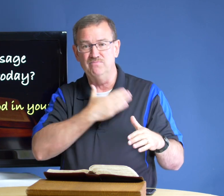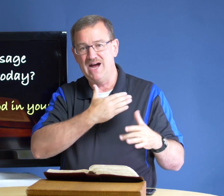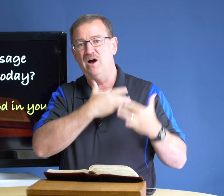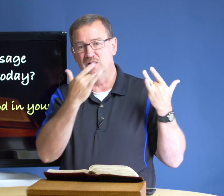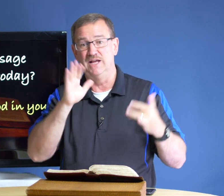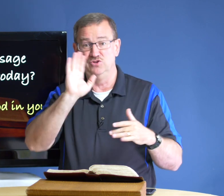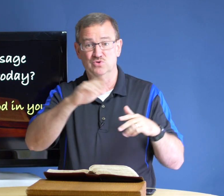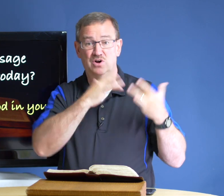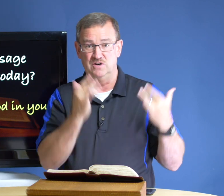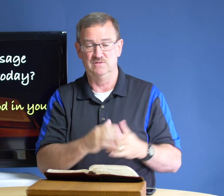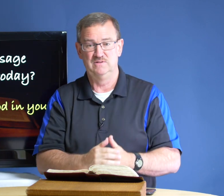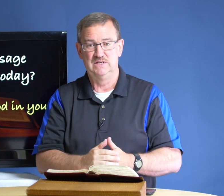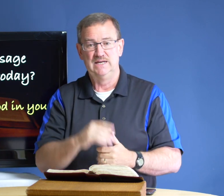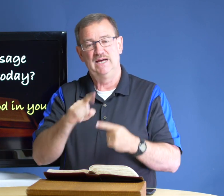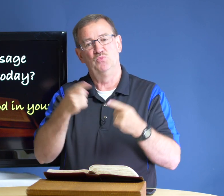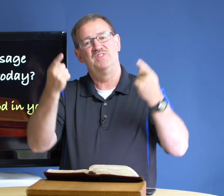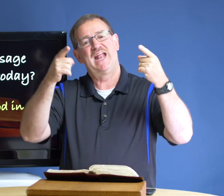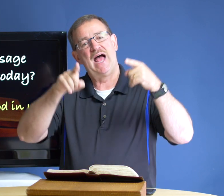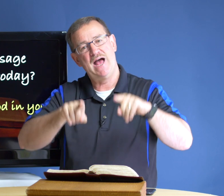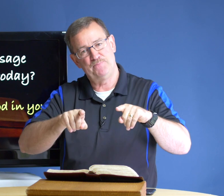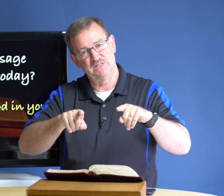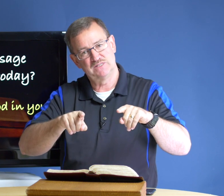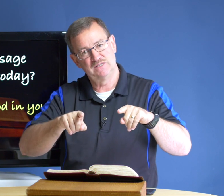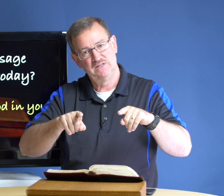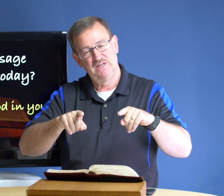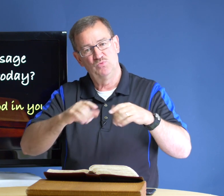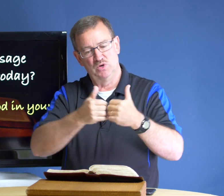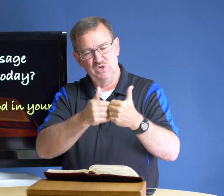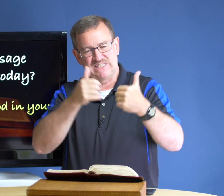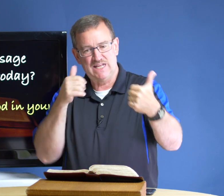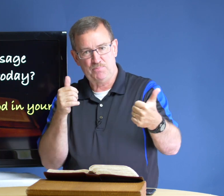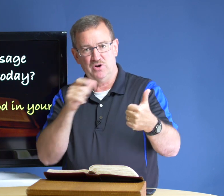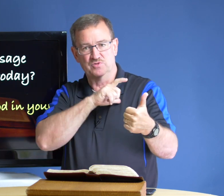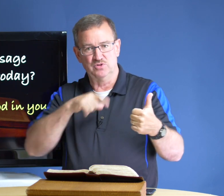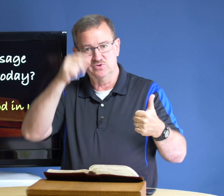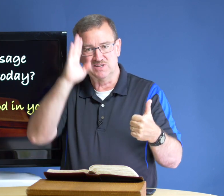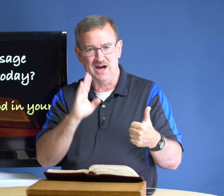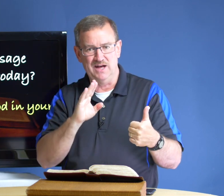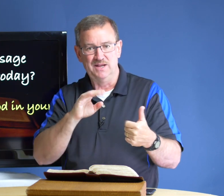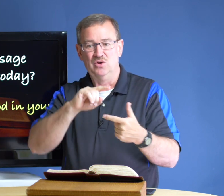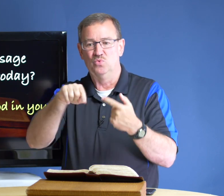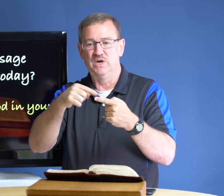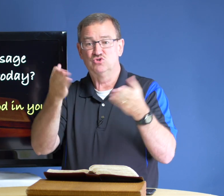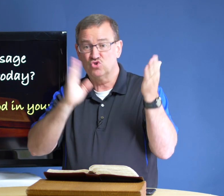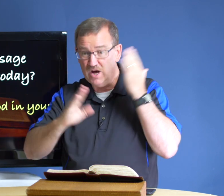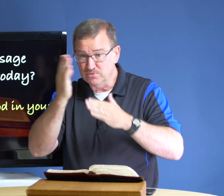my heart and your heart and when that happens when we set apart the lord god when troubles